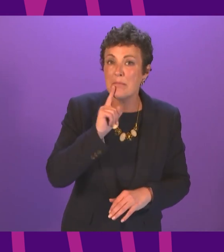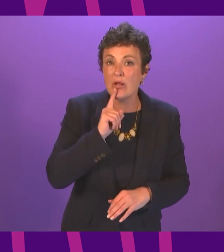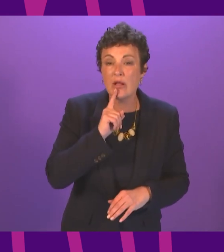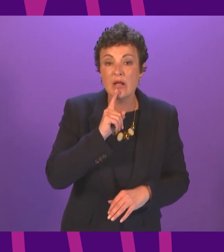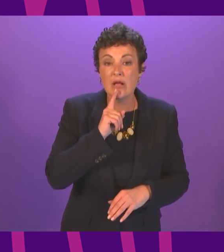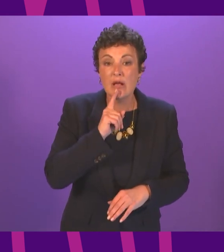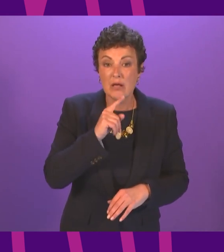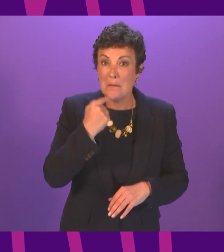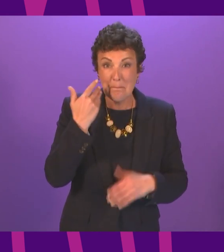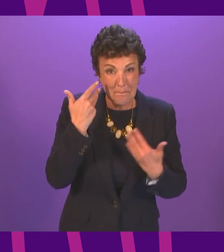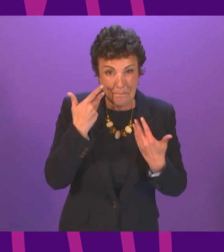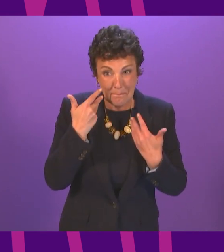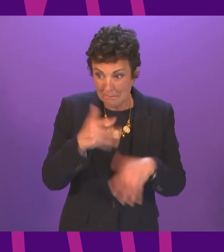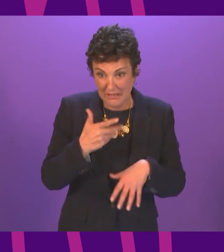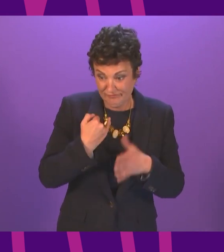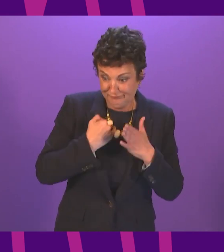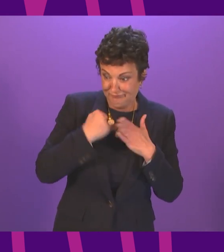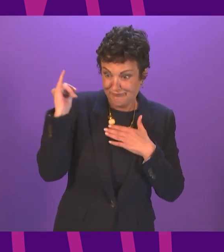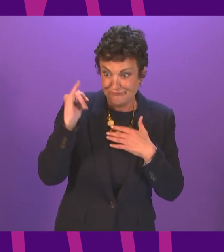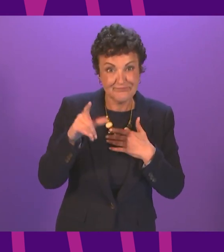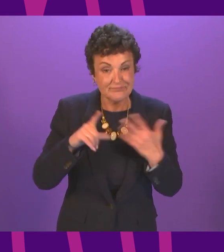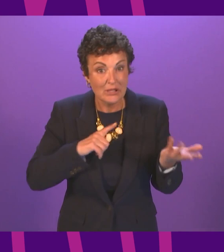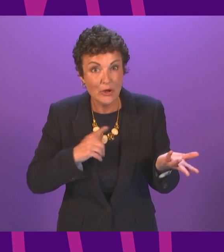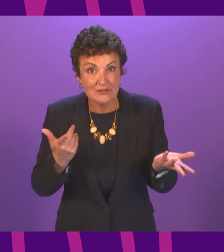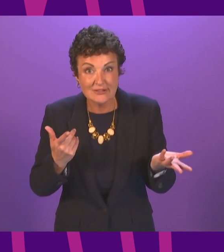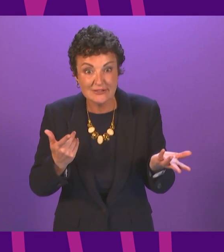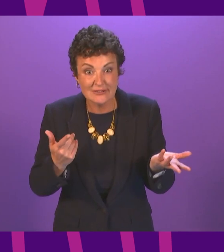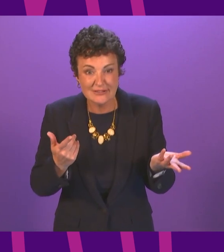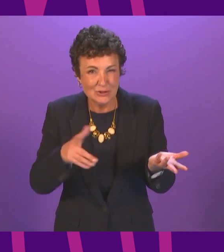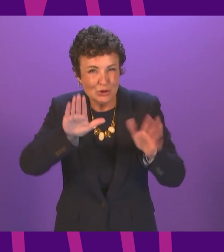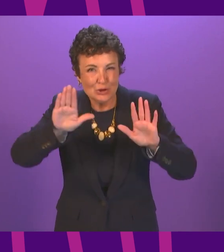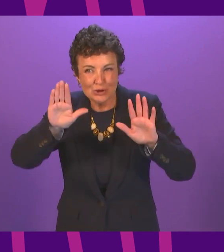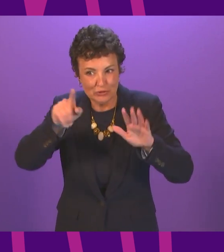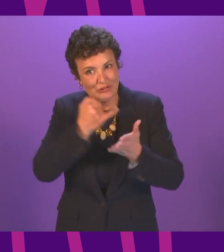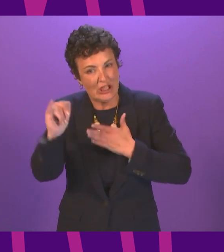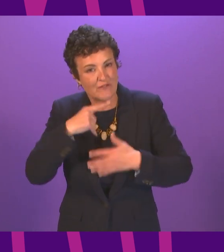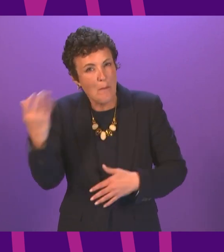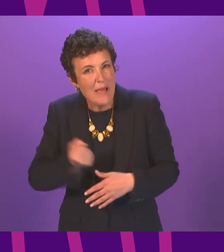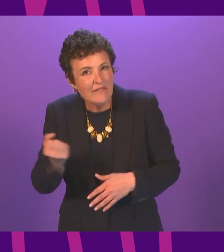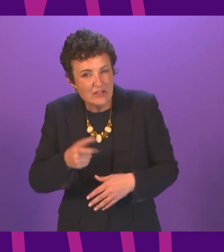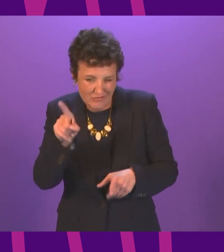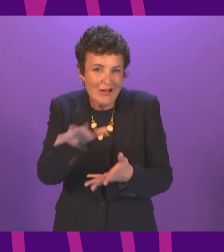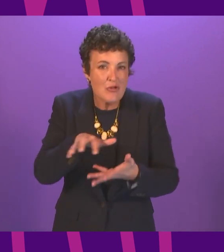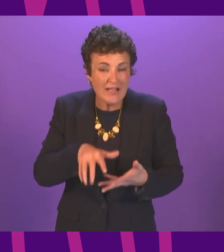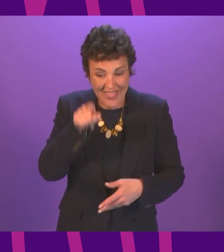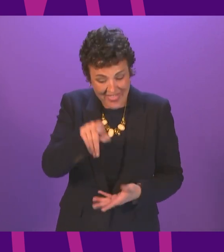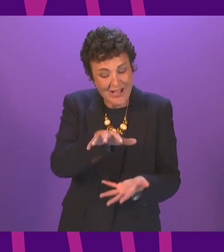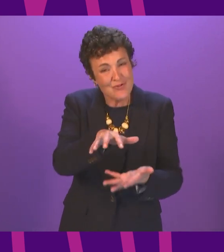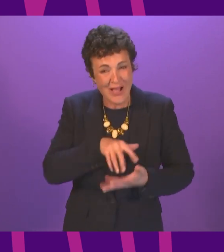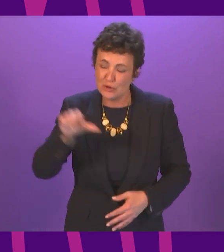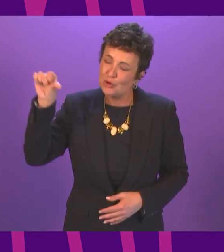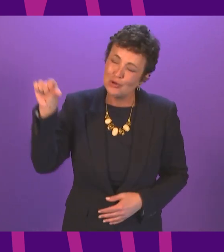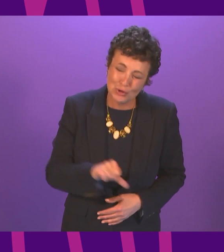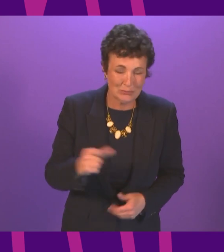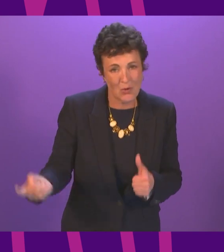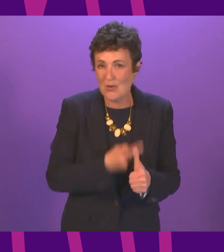rejected in recent months from those grants so it shouldn't be a question of entitlement to benefits these grants should be available instantly at a decent